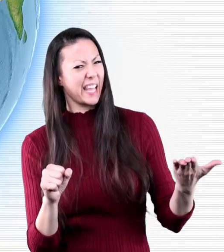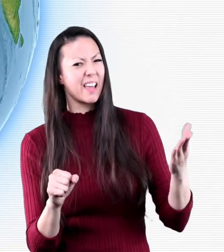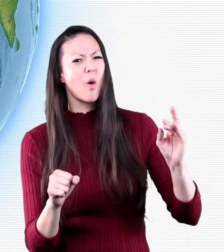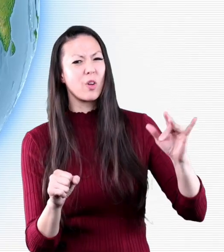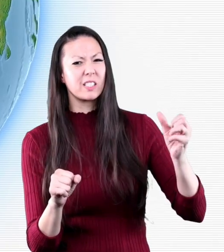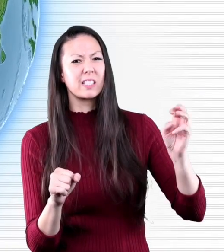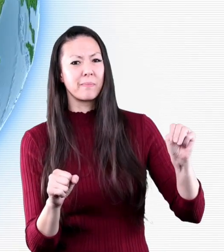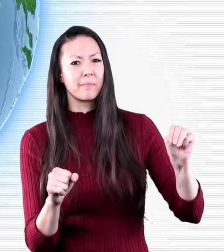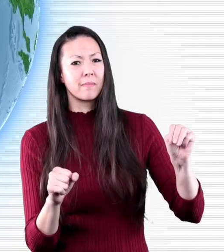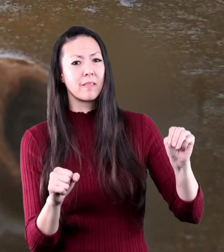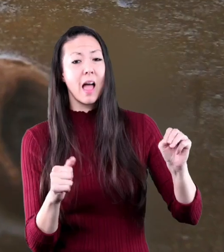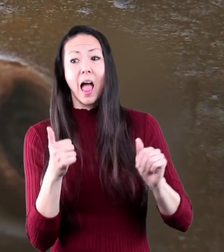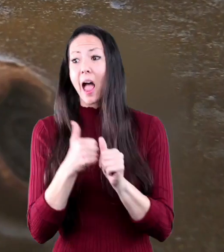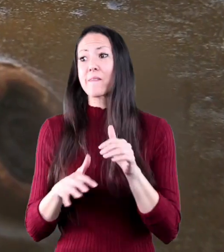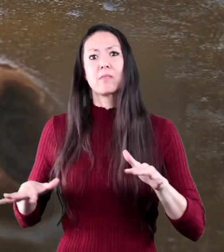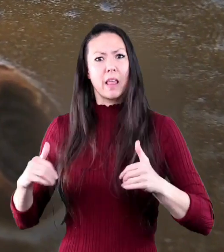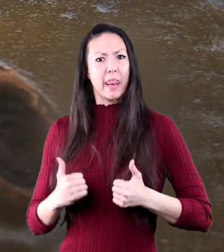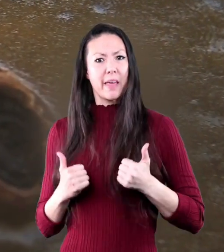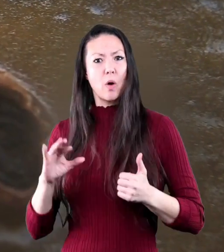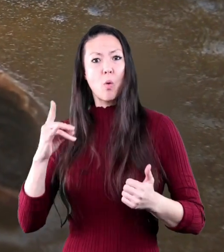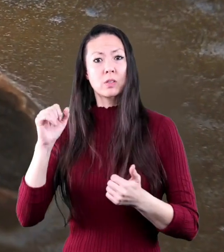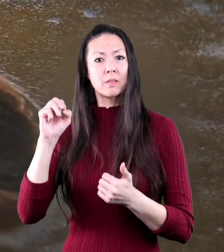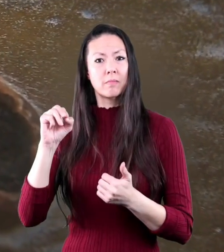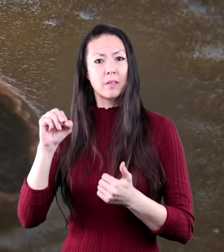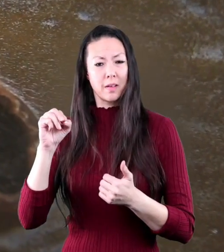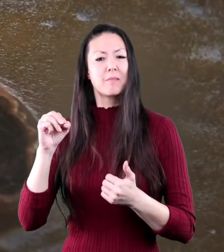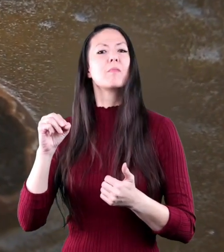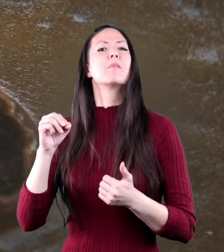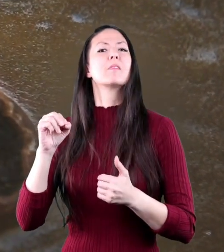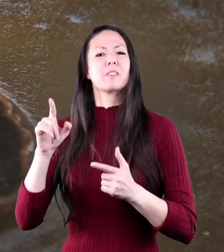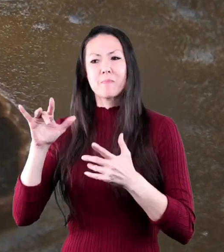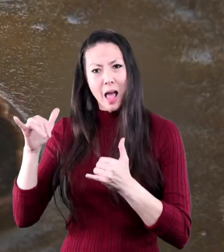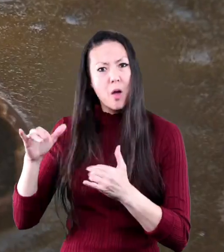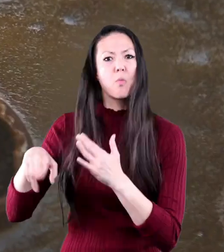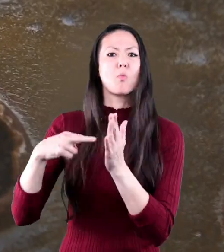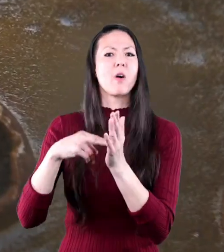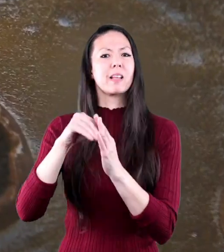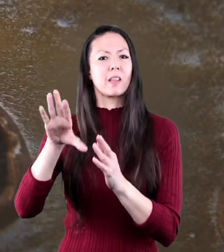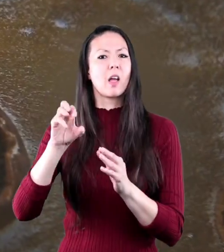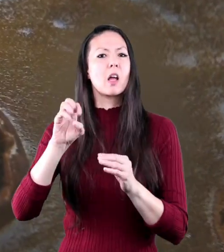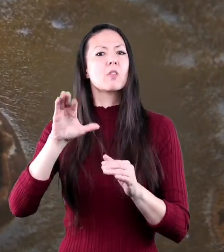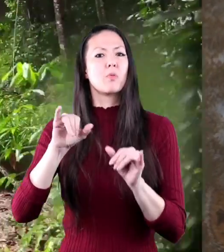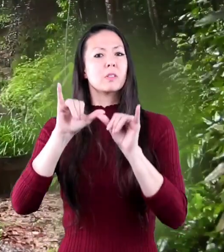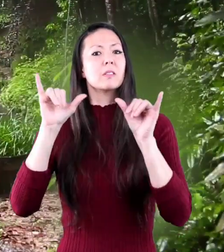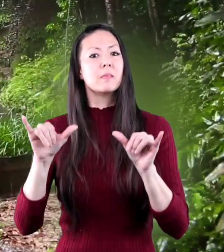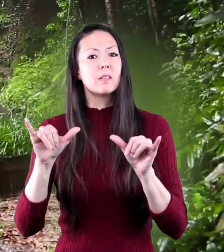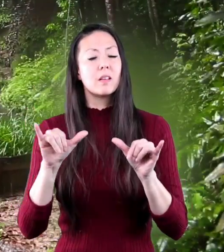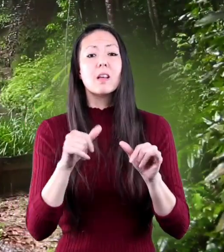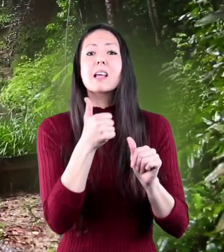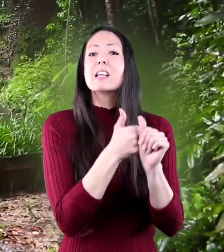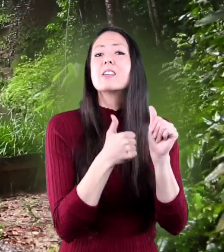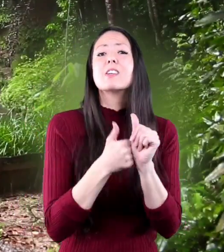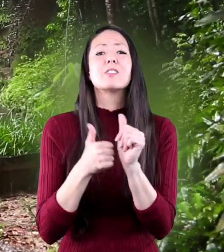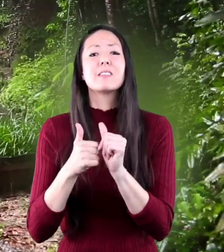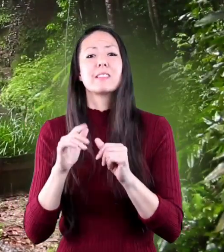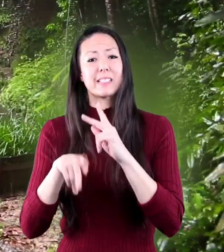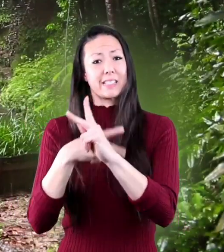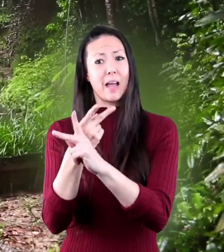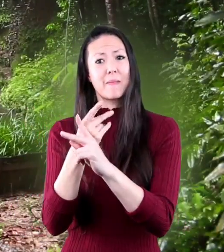every living organism has a role to play in an ecosystem each type of ecosystem in the biomes